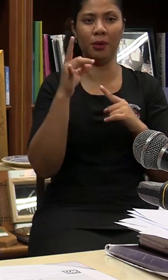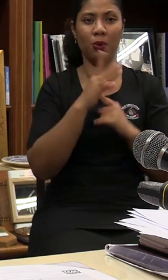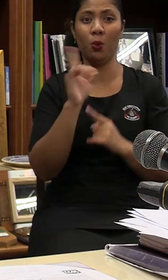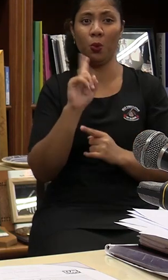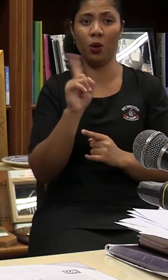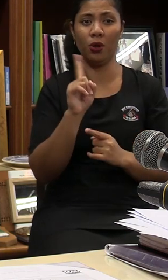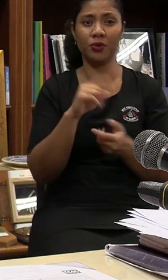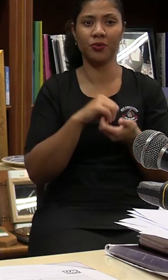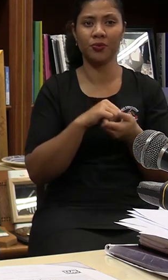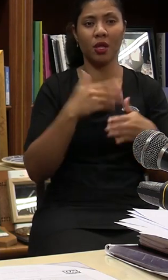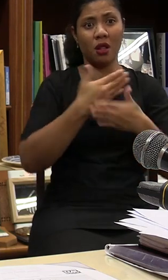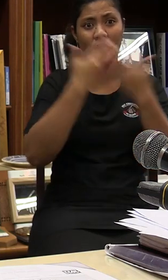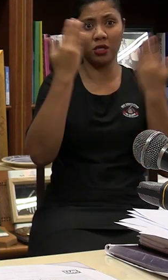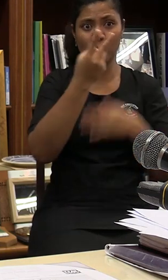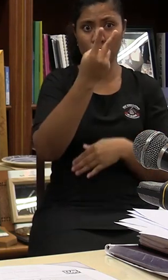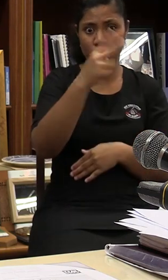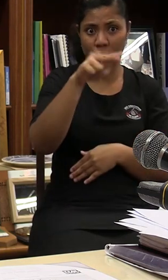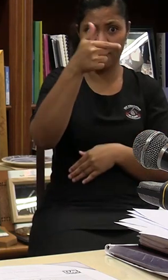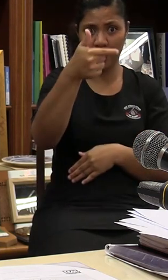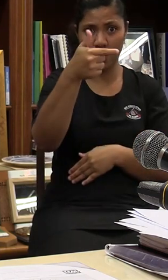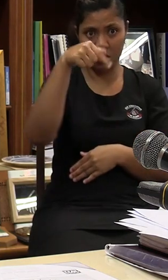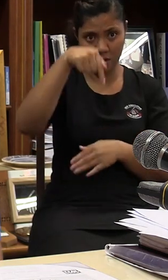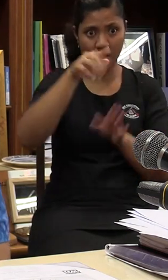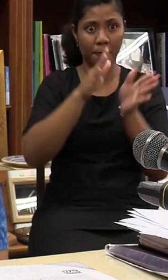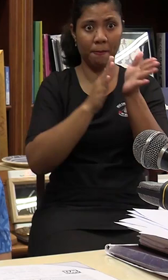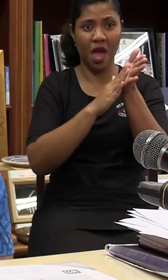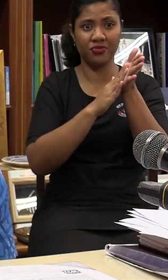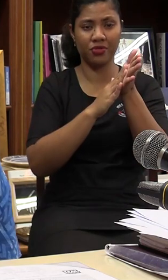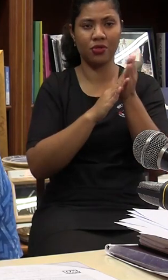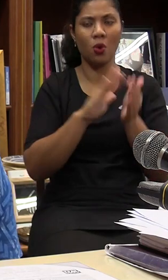University of Washington.